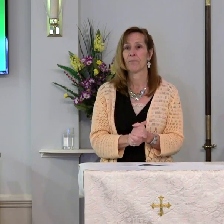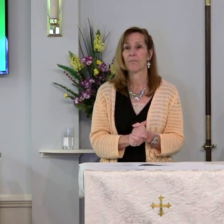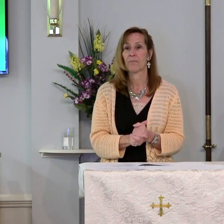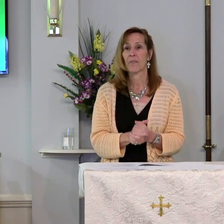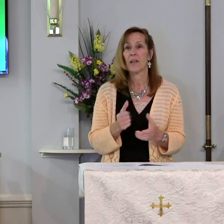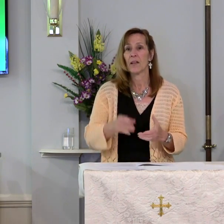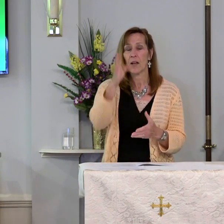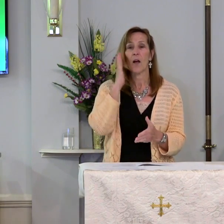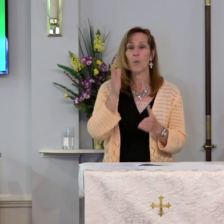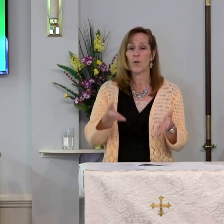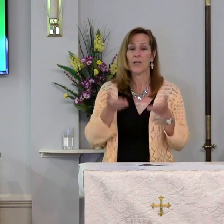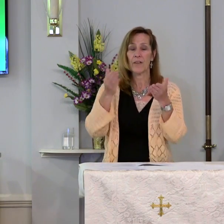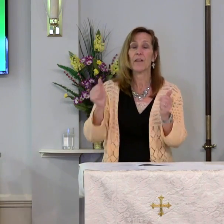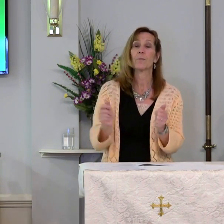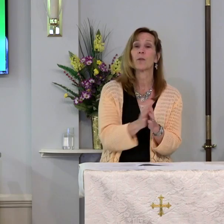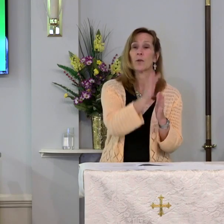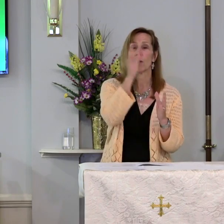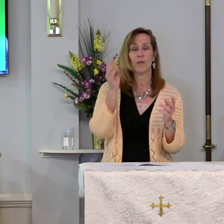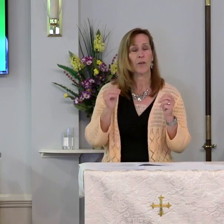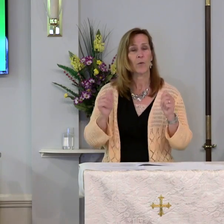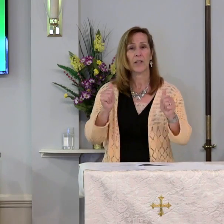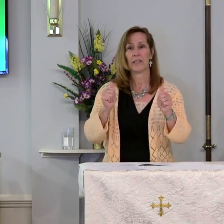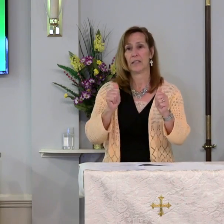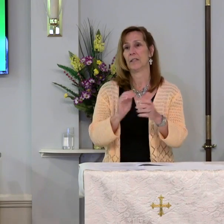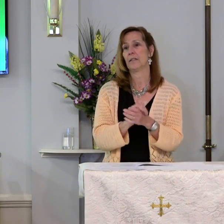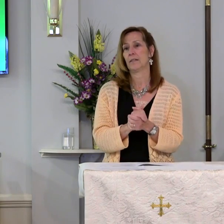God will give Him glory quickly.